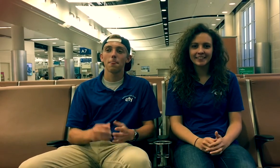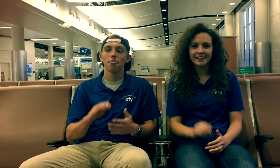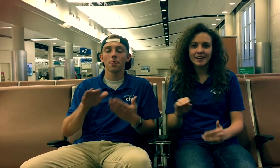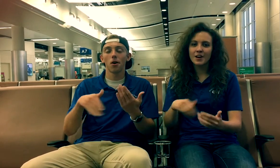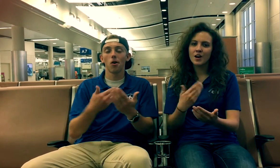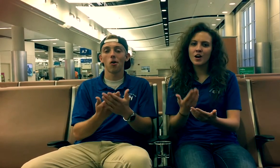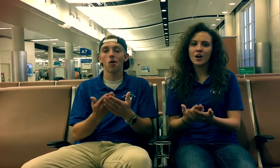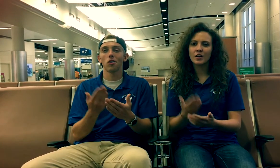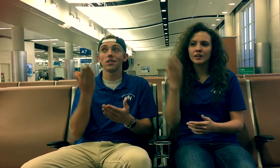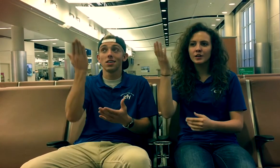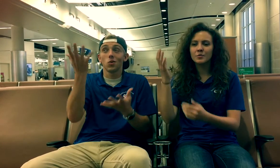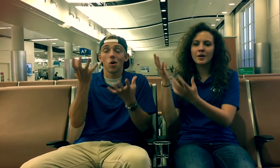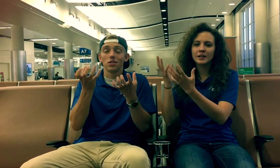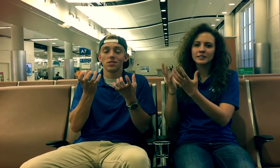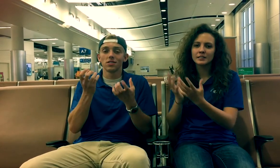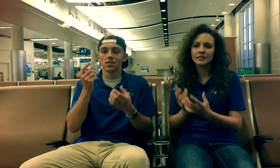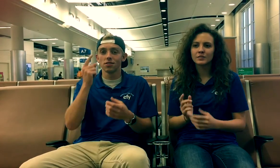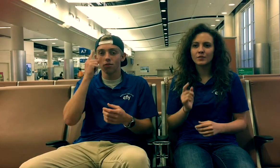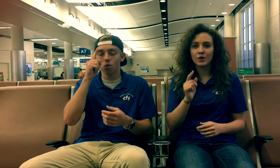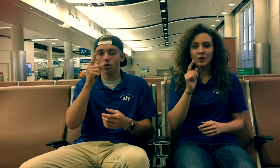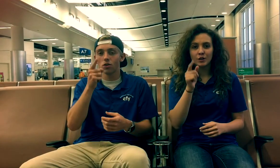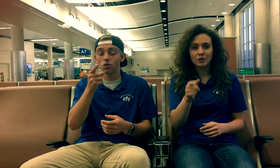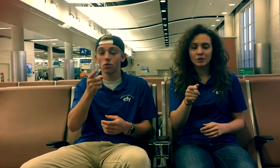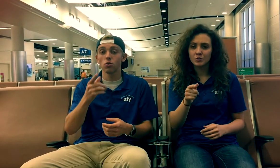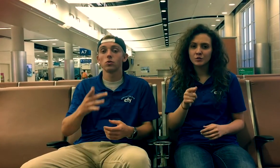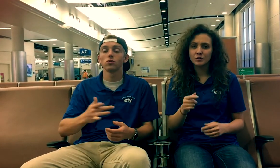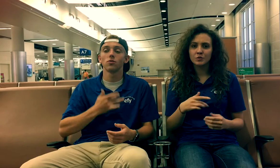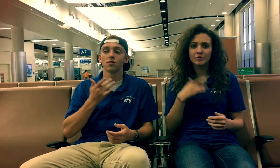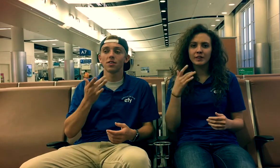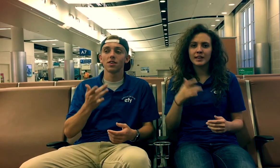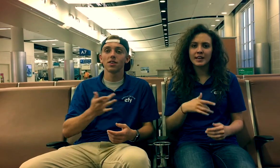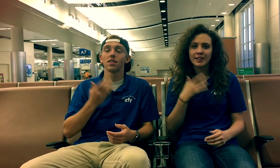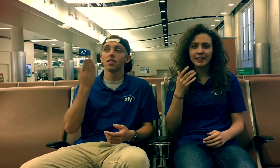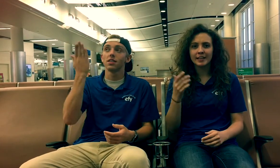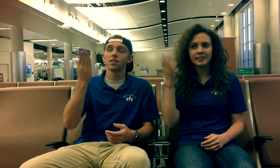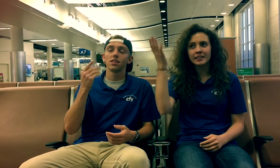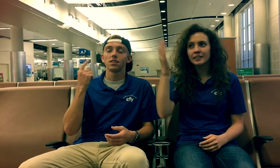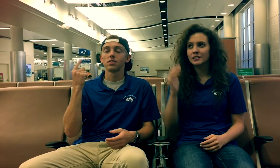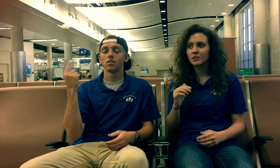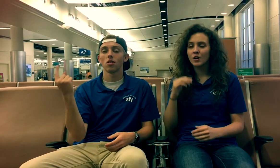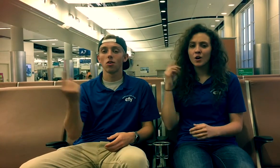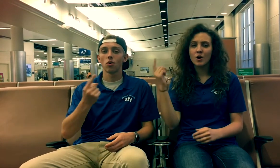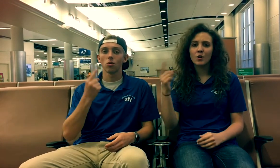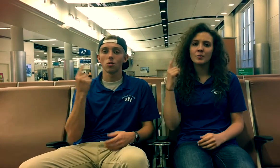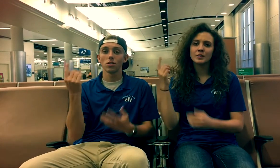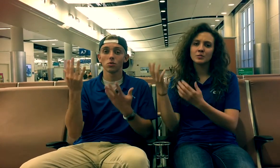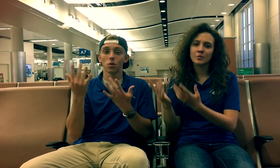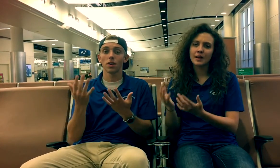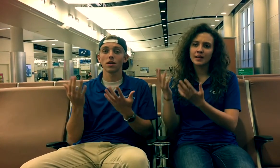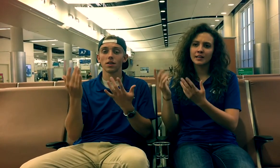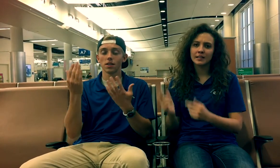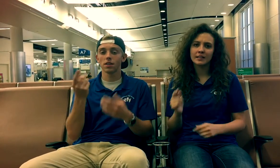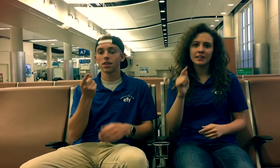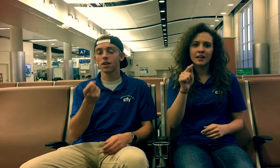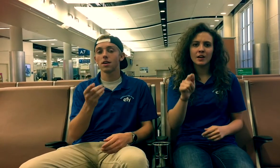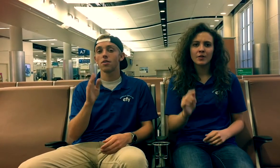All he wants is for you to feel it He's always waiting there